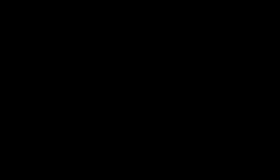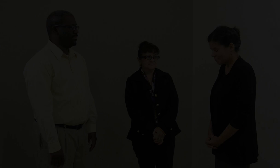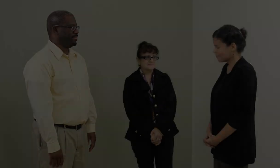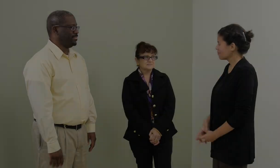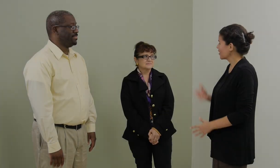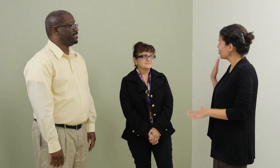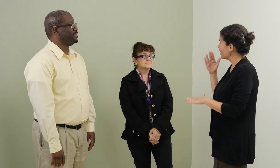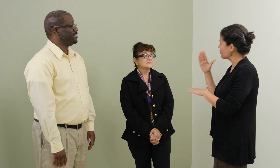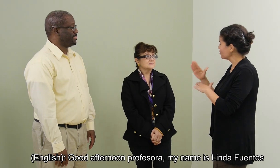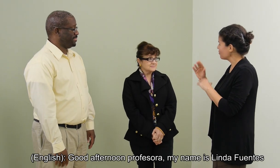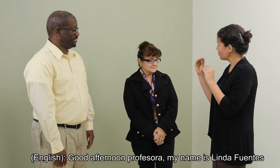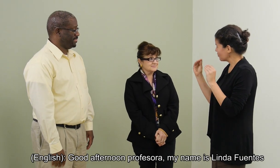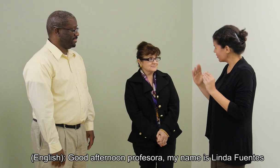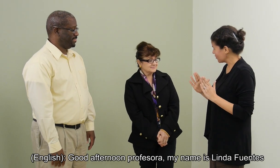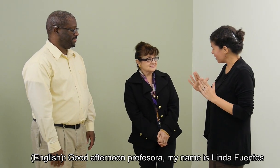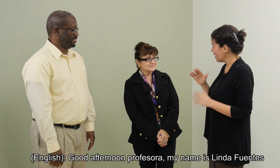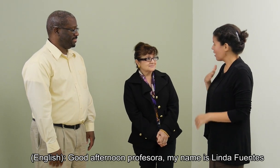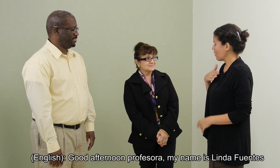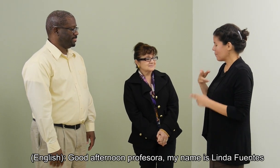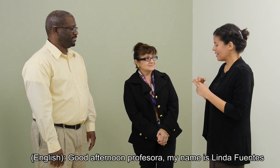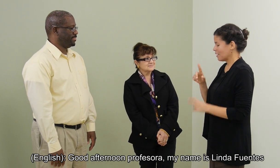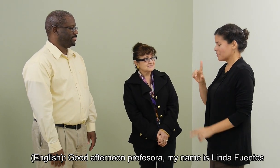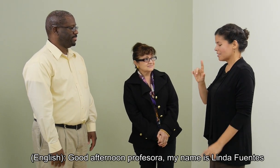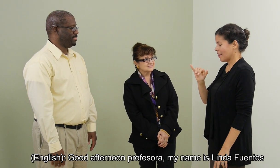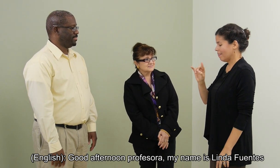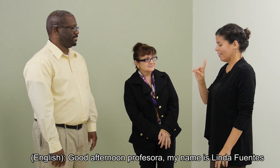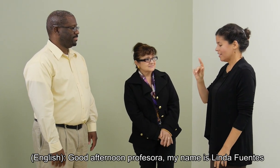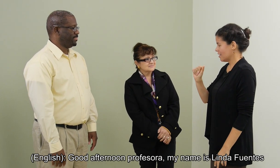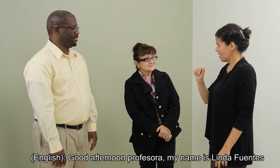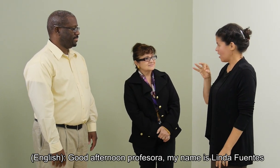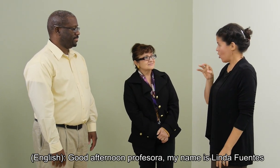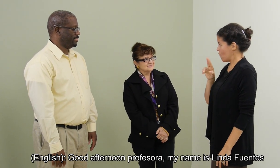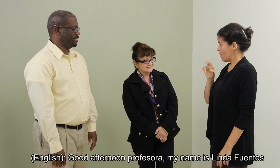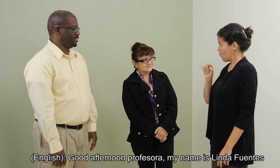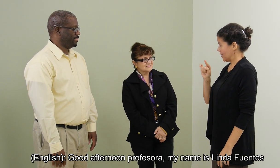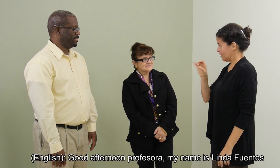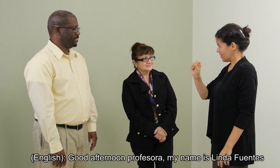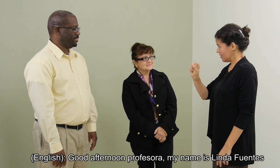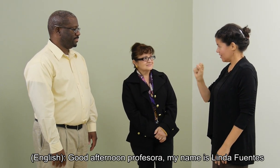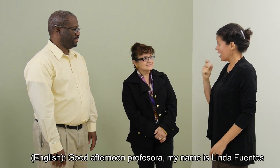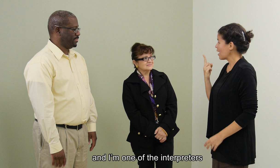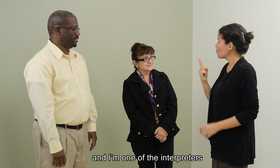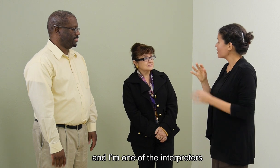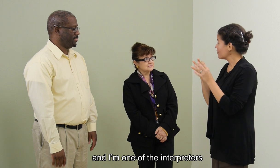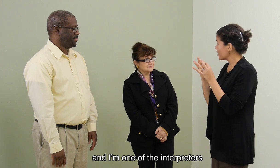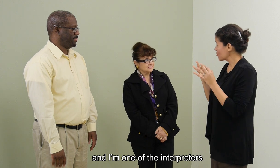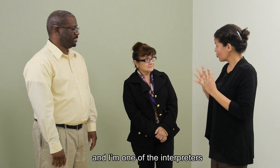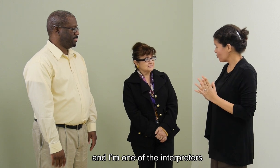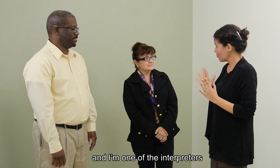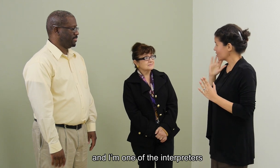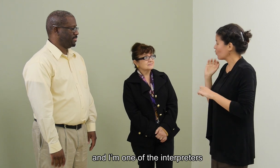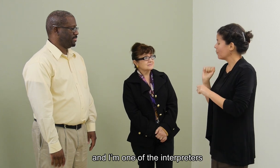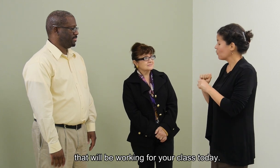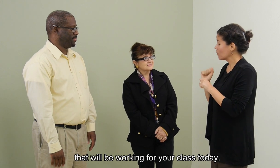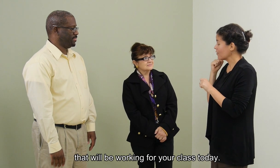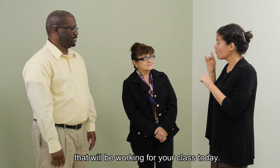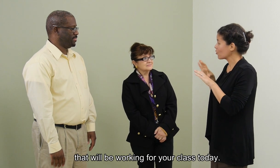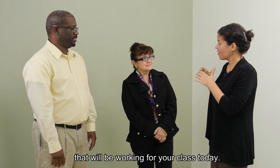Good afternoon, professora. My name is Linda Fuentes, and I'm one of the interpreters that will be working for your